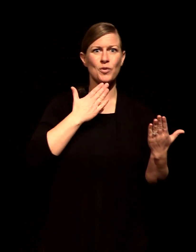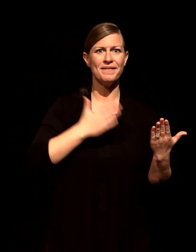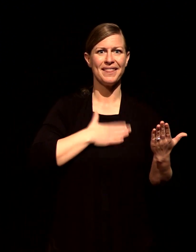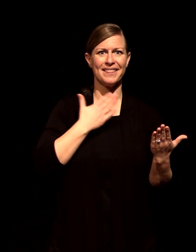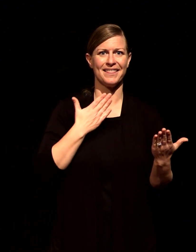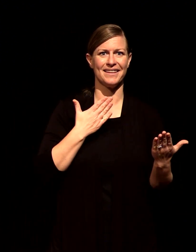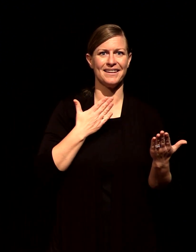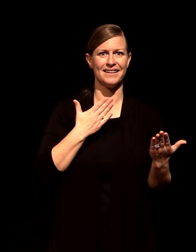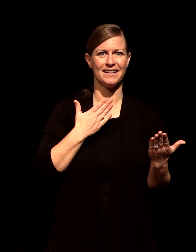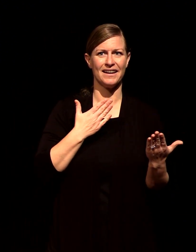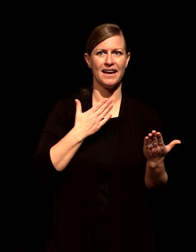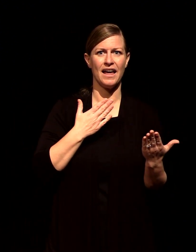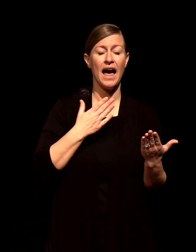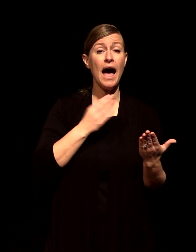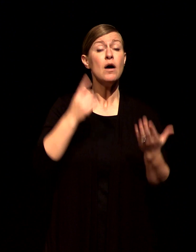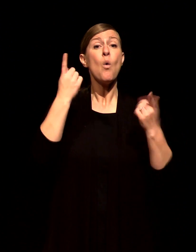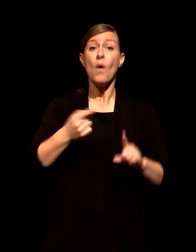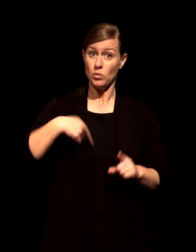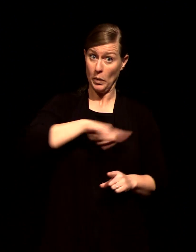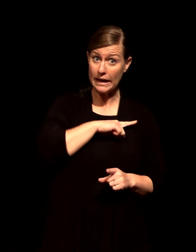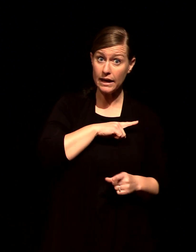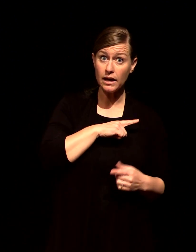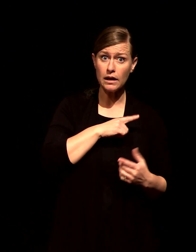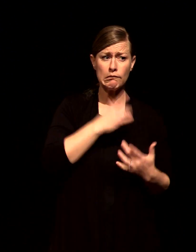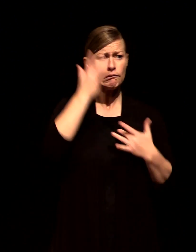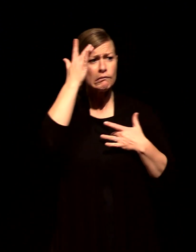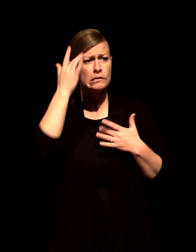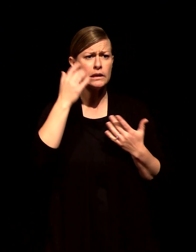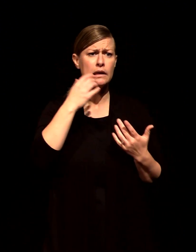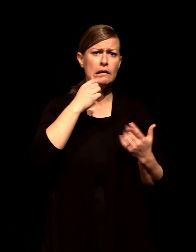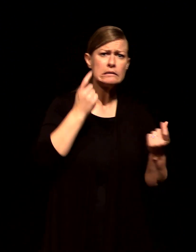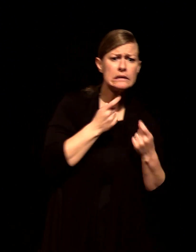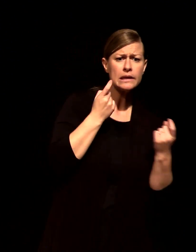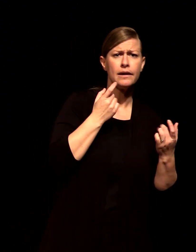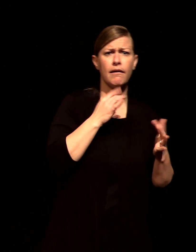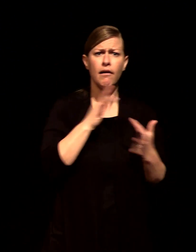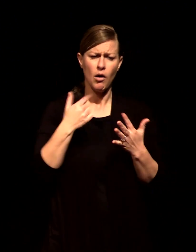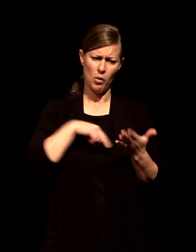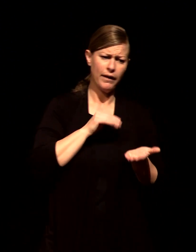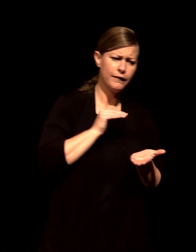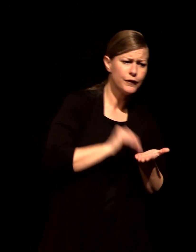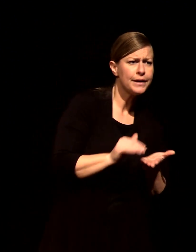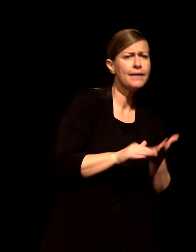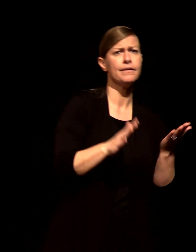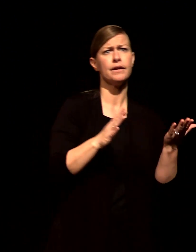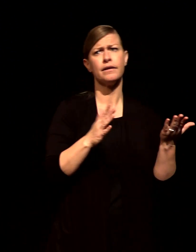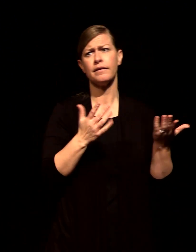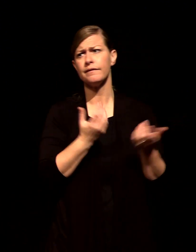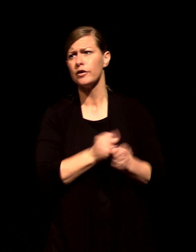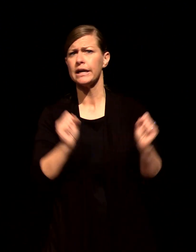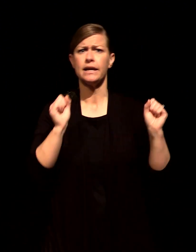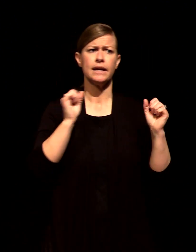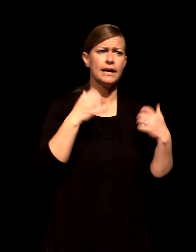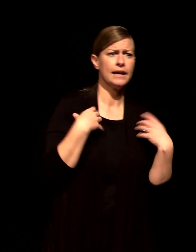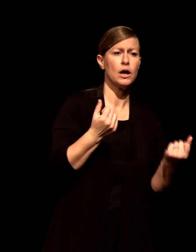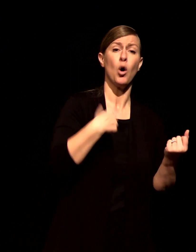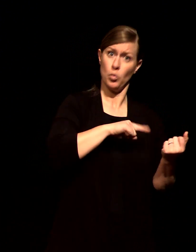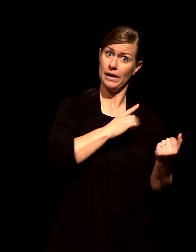are you see when we come to Jesus with our sin and our mistakes we're going along with his deepest wishes not against them